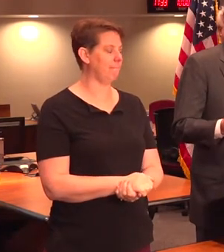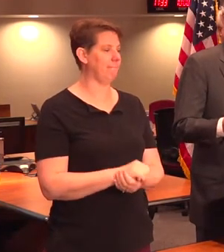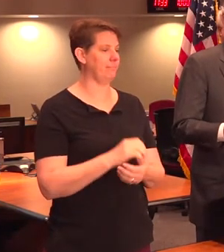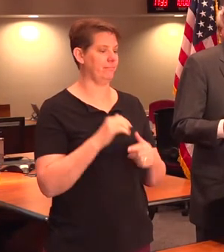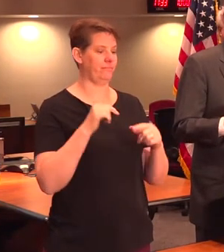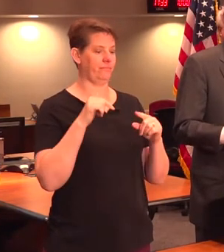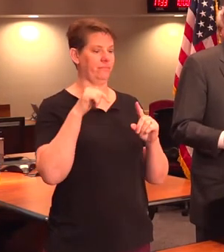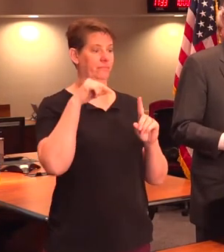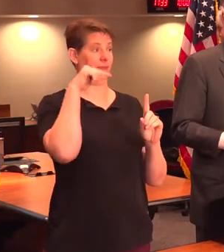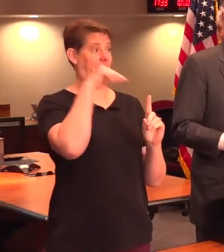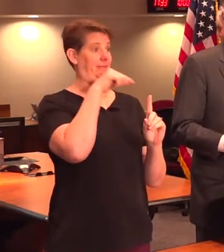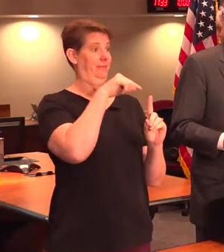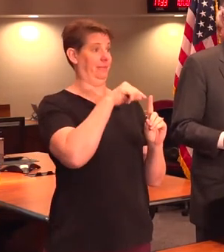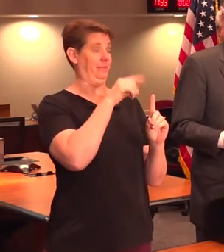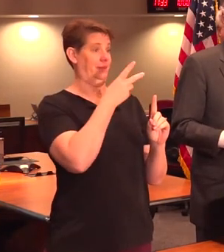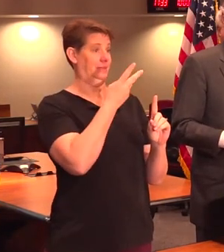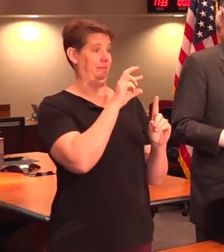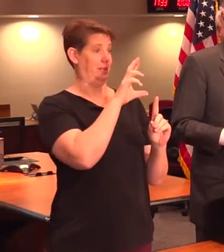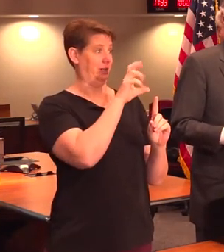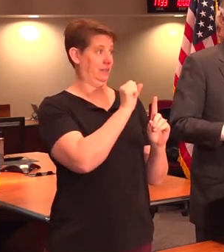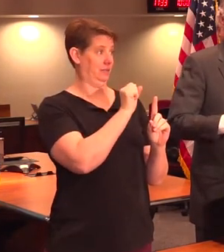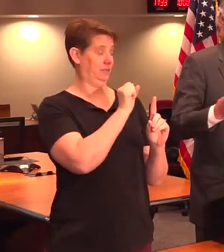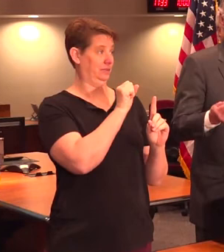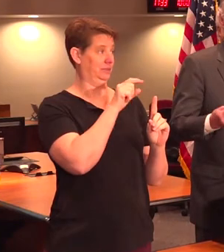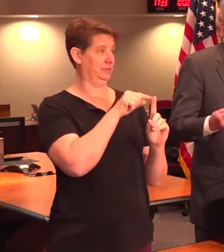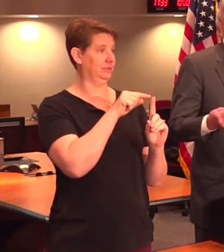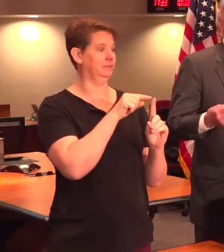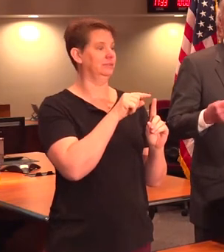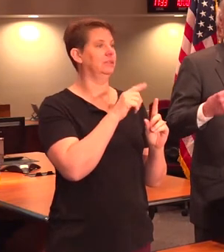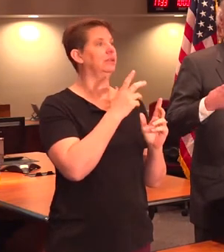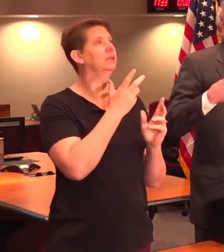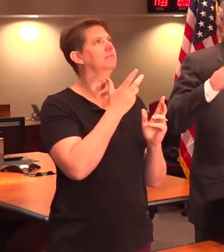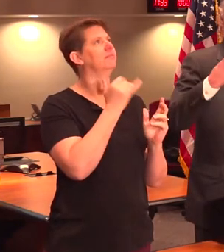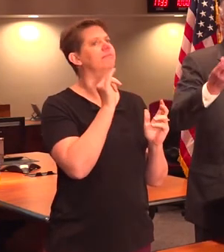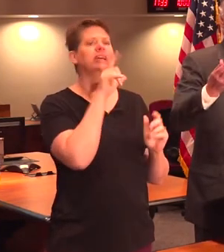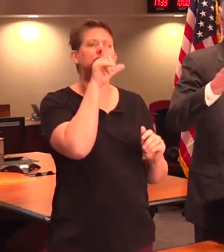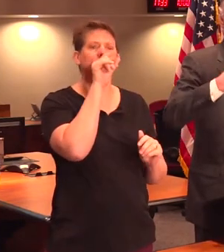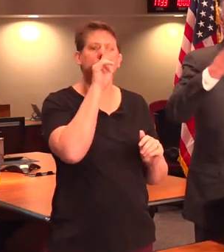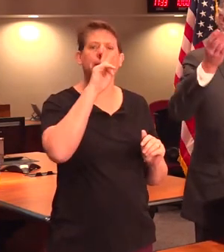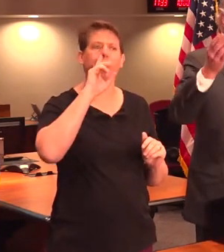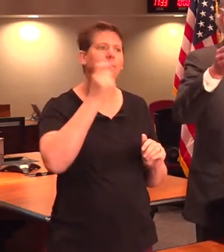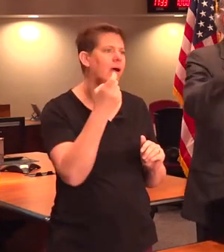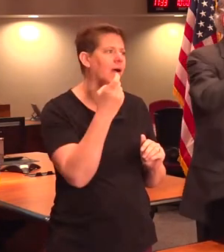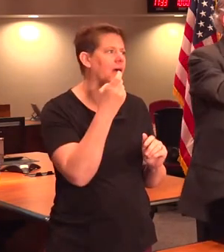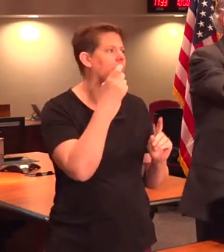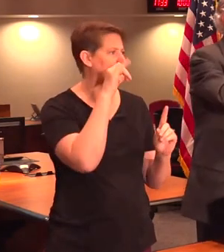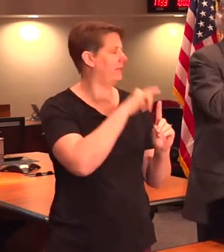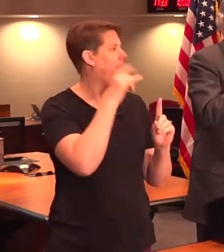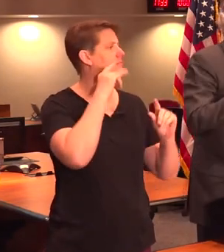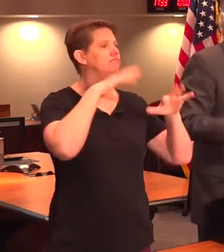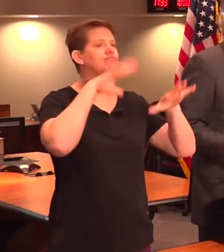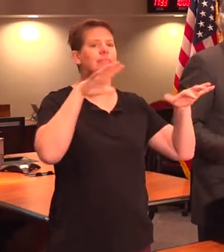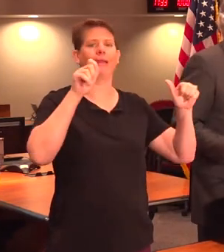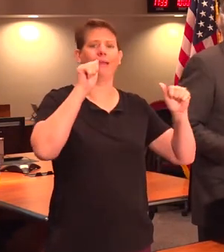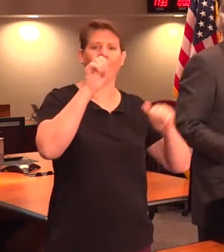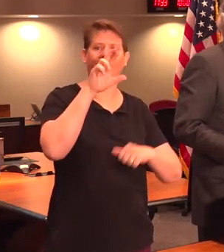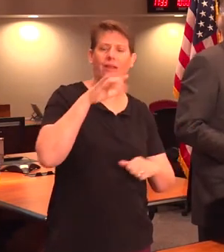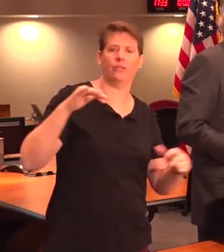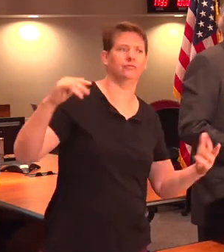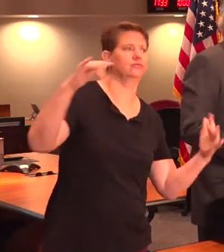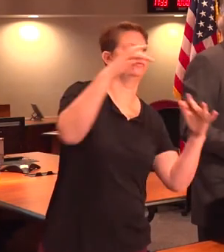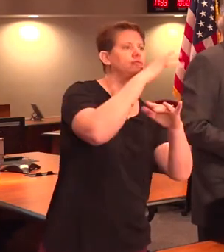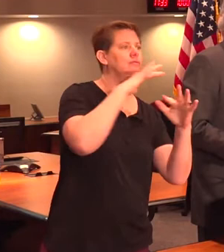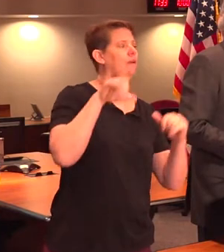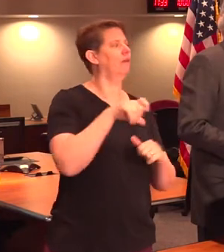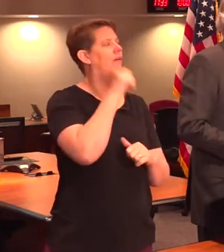This, this particular virus, unlike the chicken pox, which is carried in the air, can float around the other things,